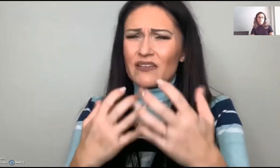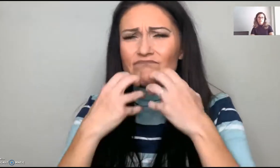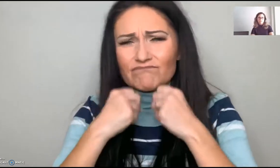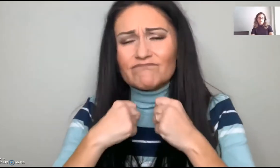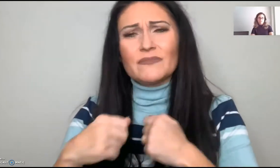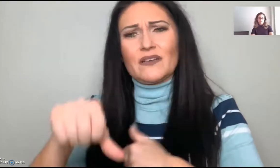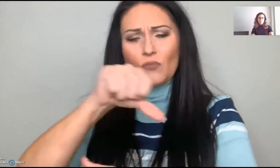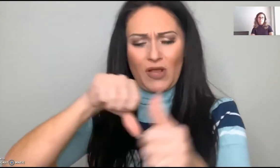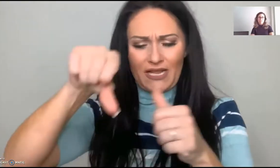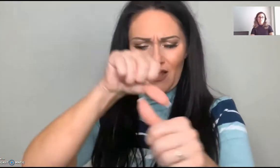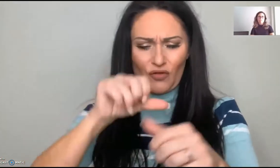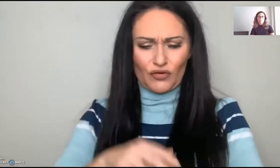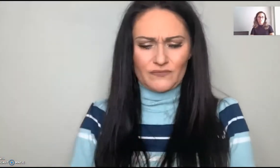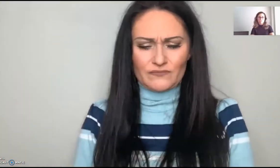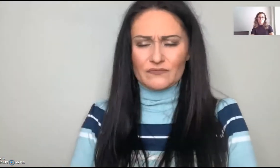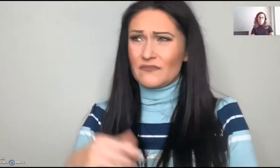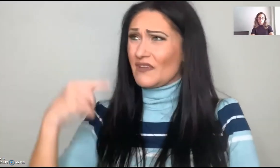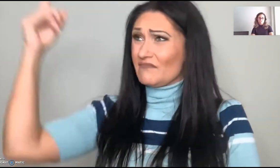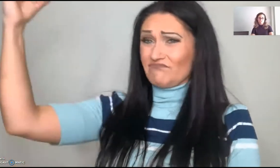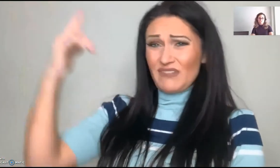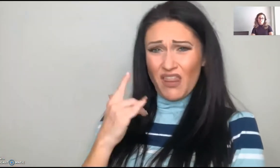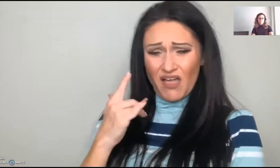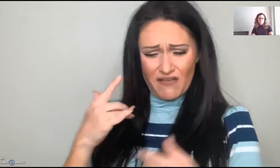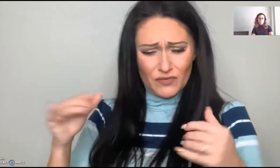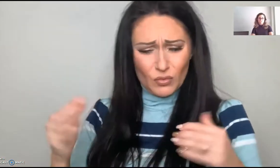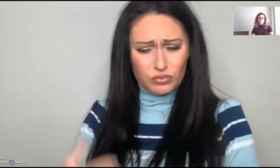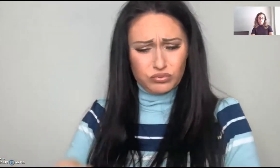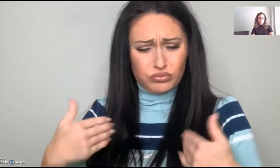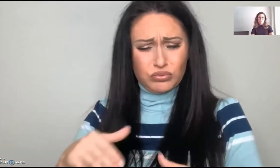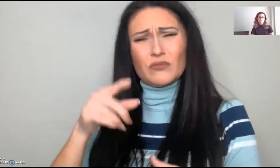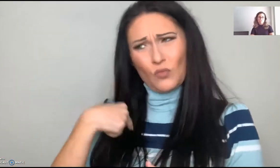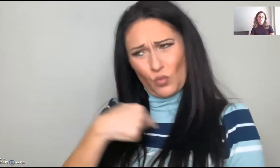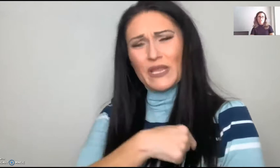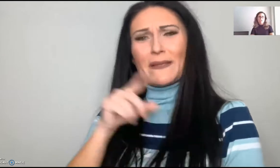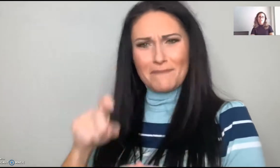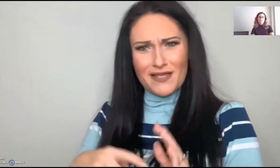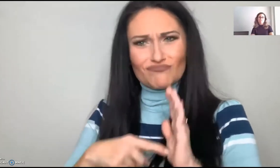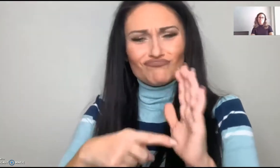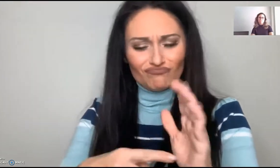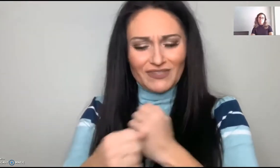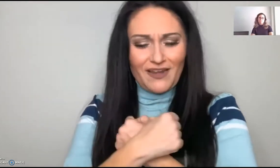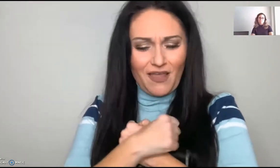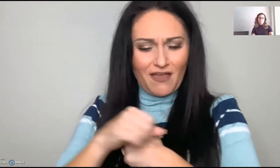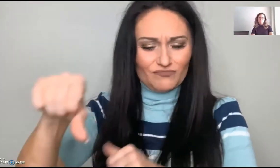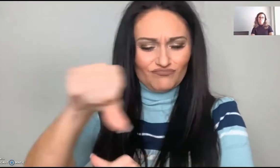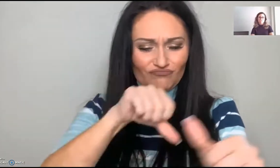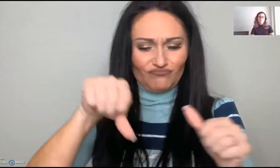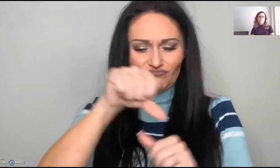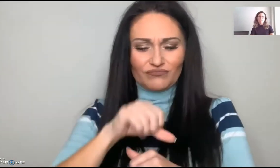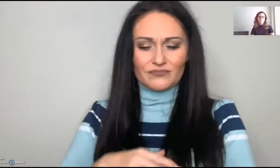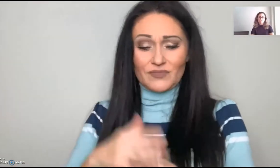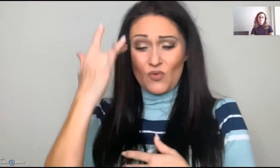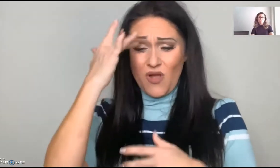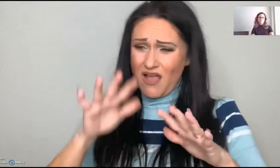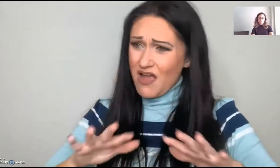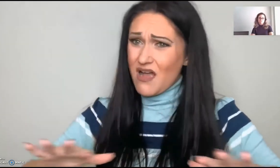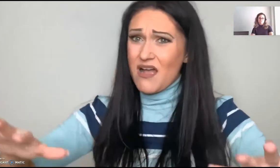A new example of the law is to trust you and each other. God loves us, so we must show love to each other.